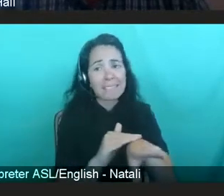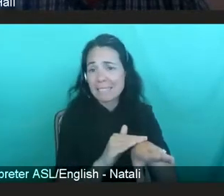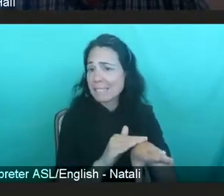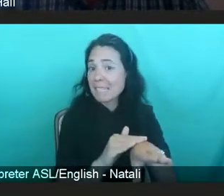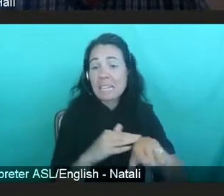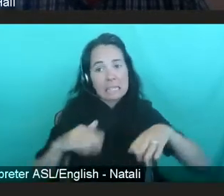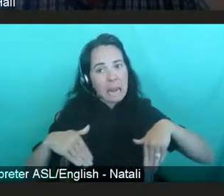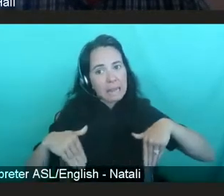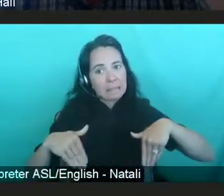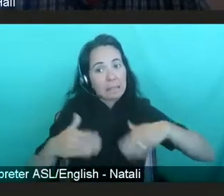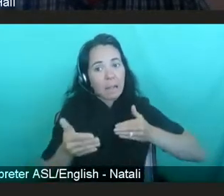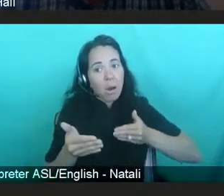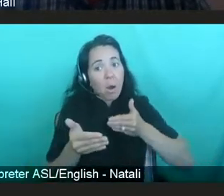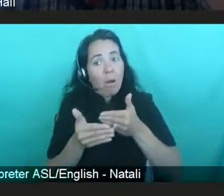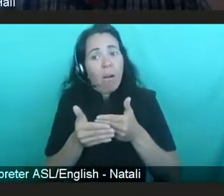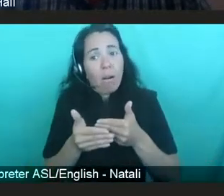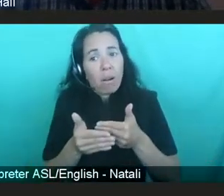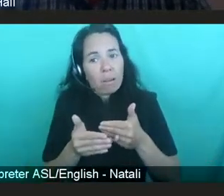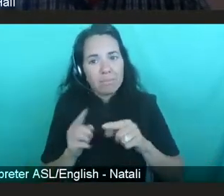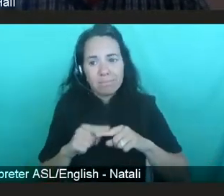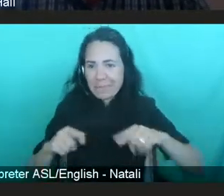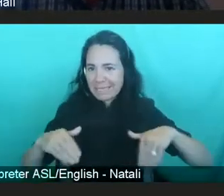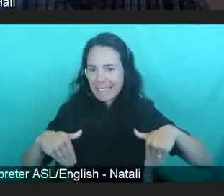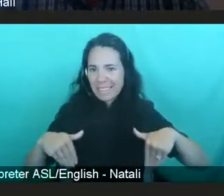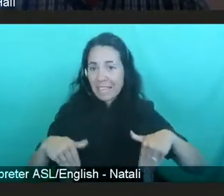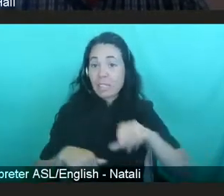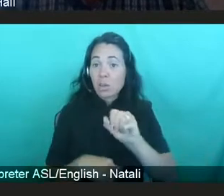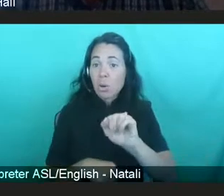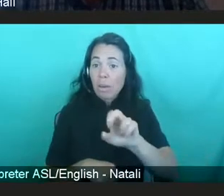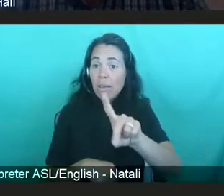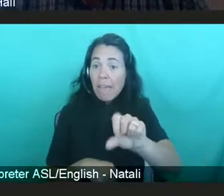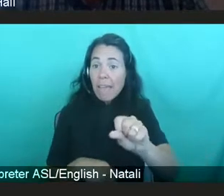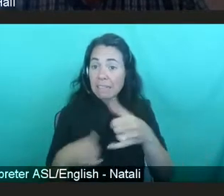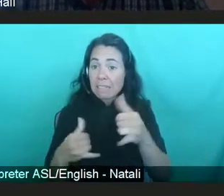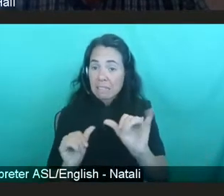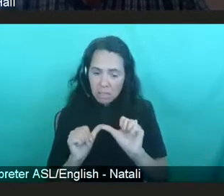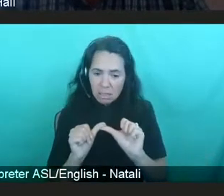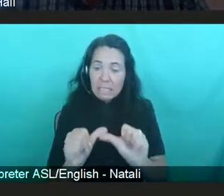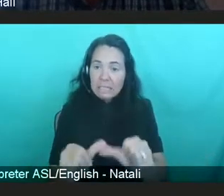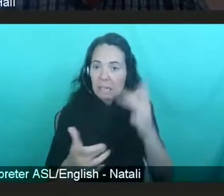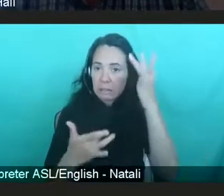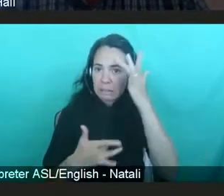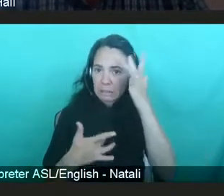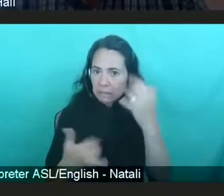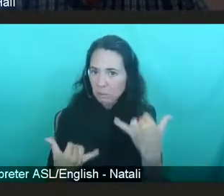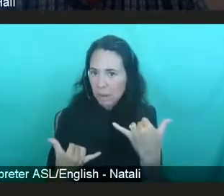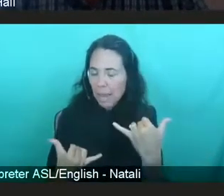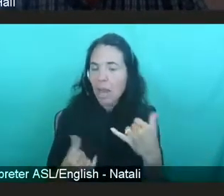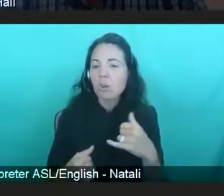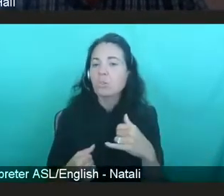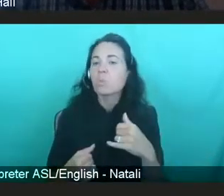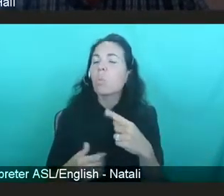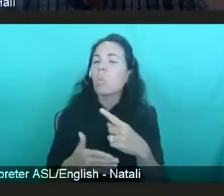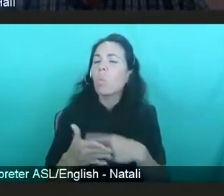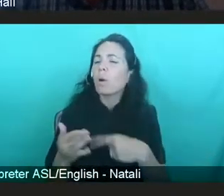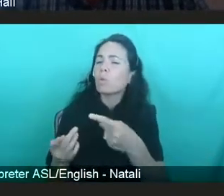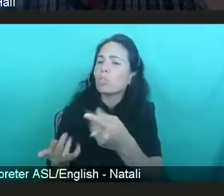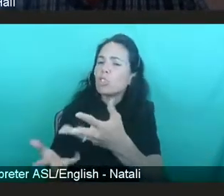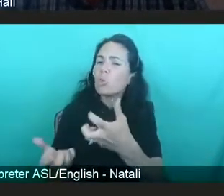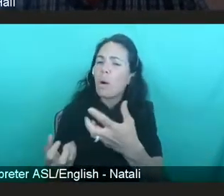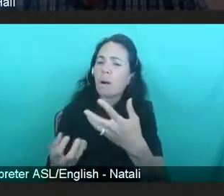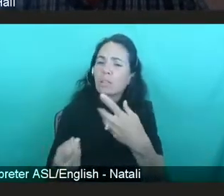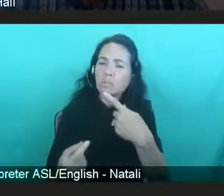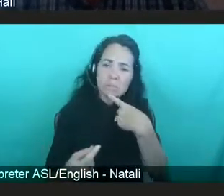getting it, so AIDS is still a chronic disease at this point. What would you share with someone who is